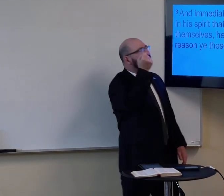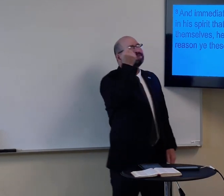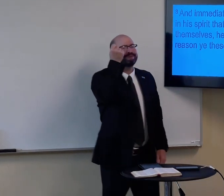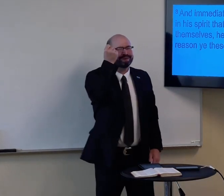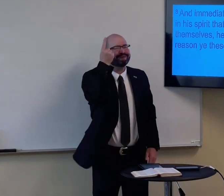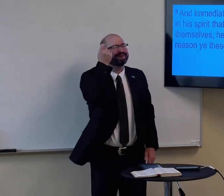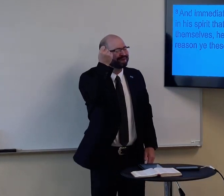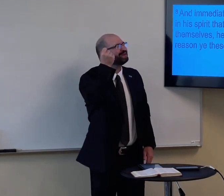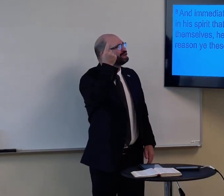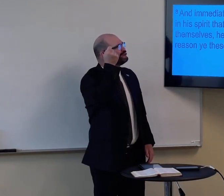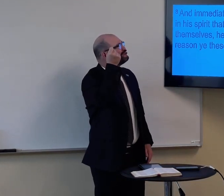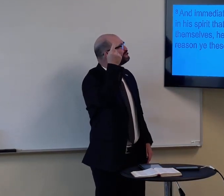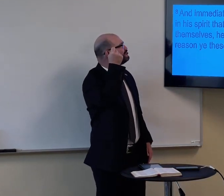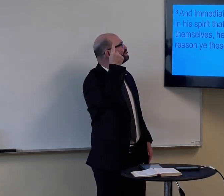He understood it.